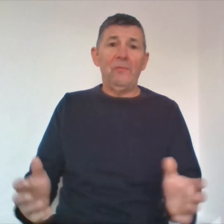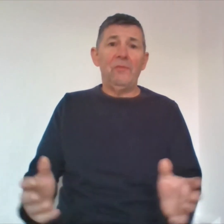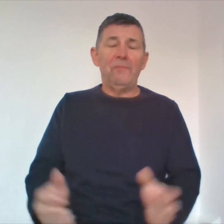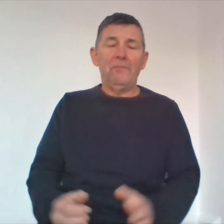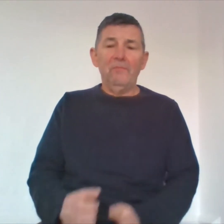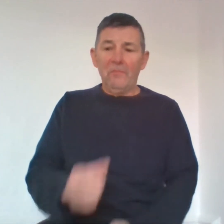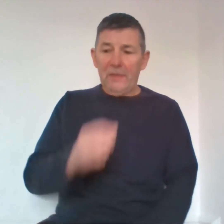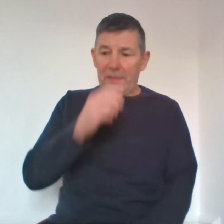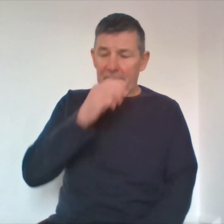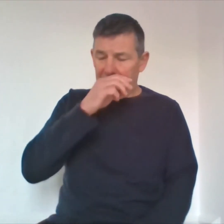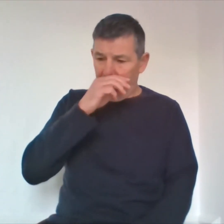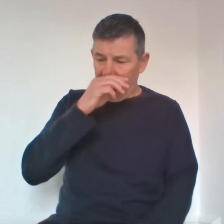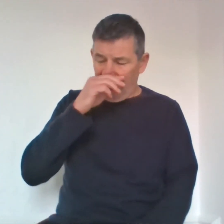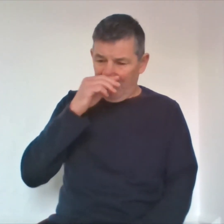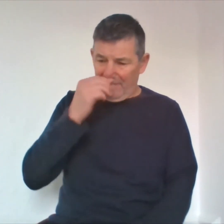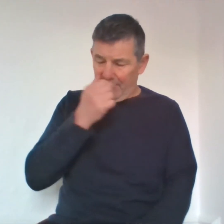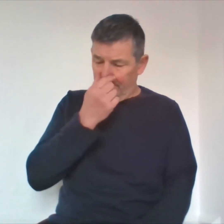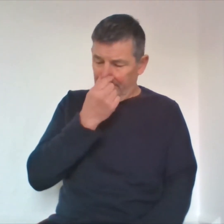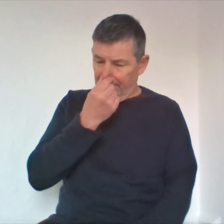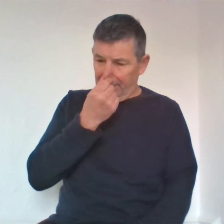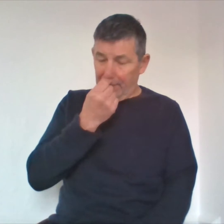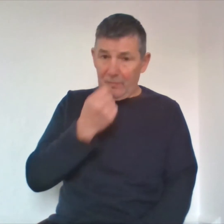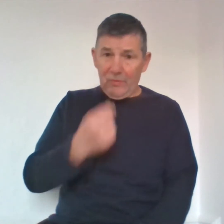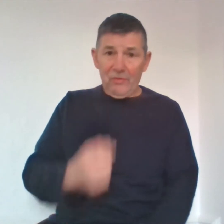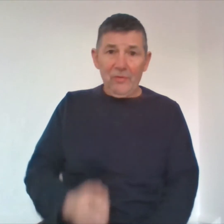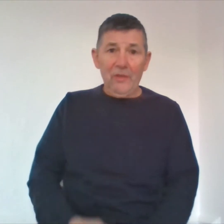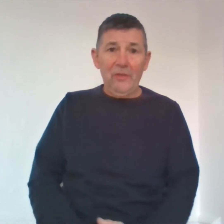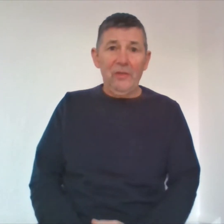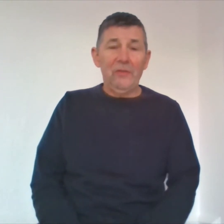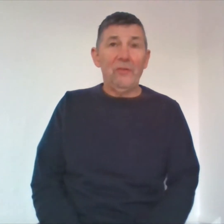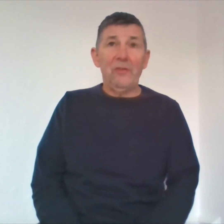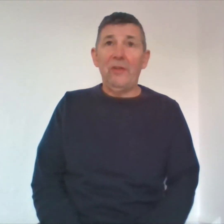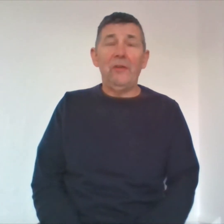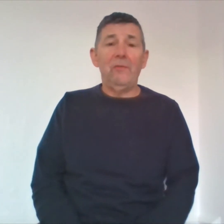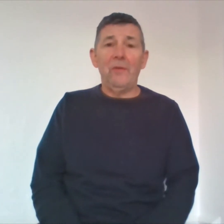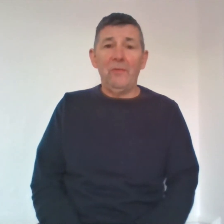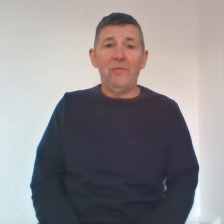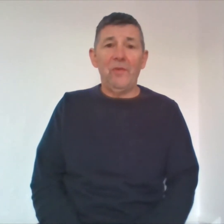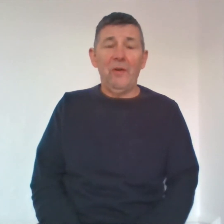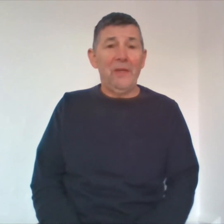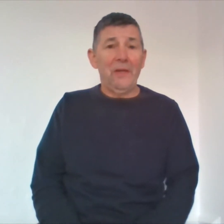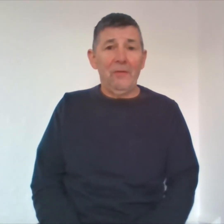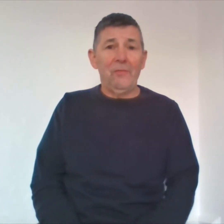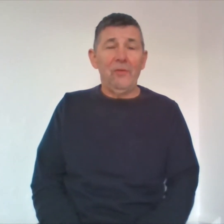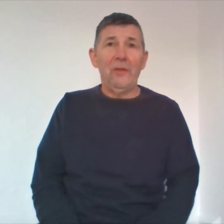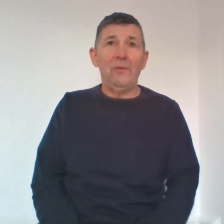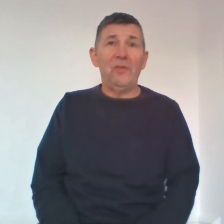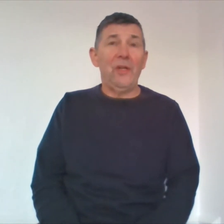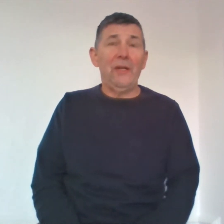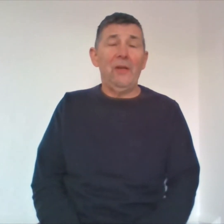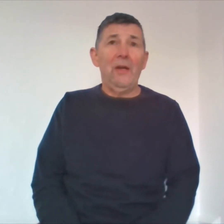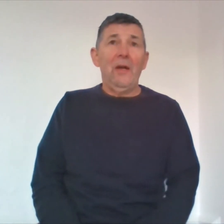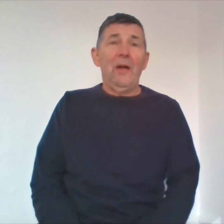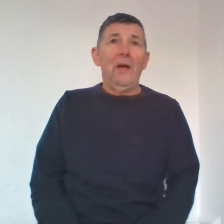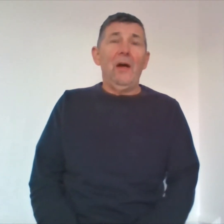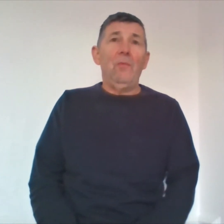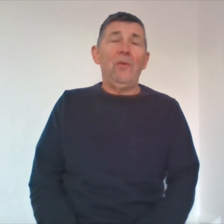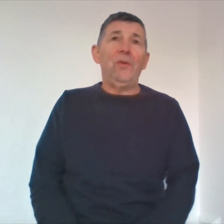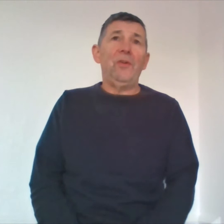and the wife was in tears and said thank you very much for coming i really appreciate it i wanted to